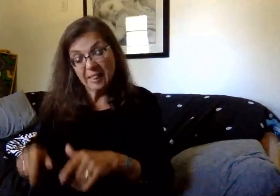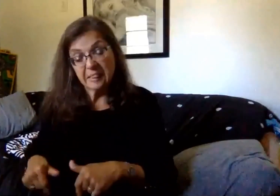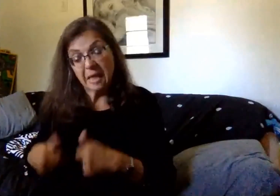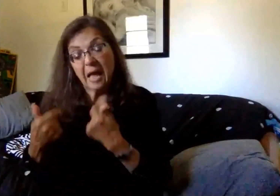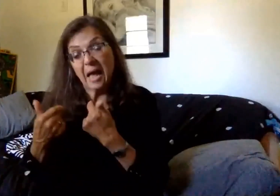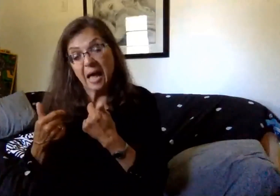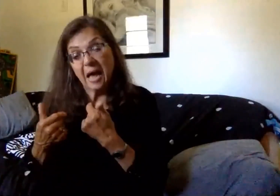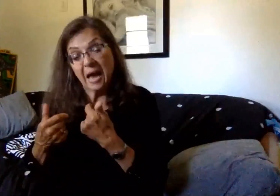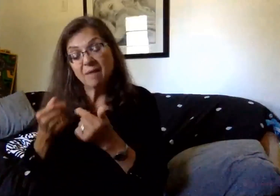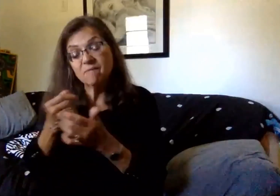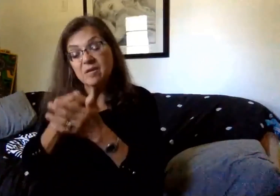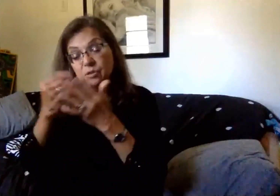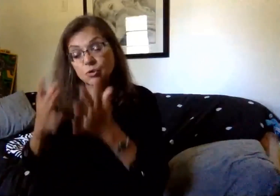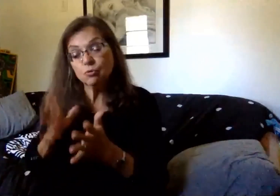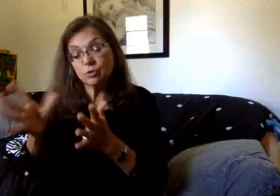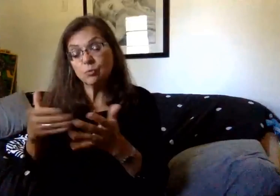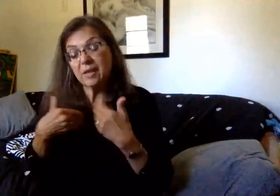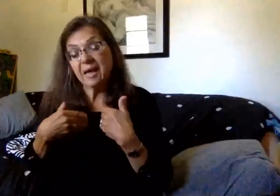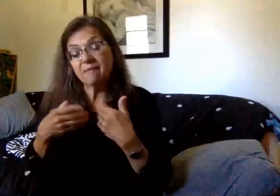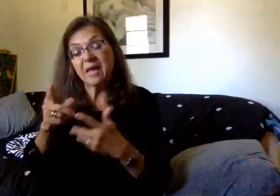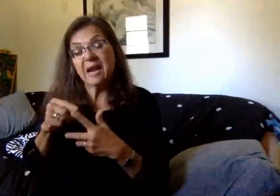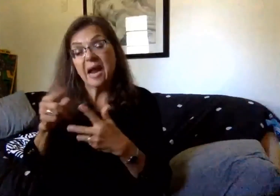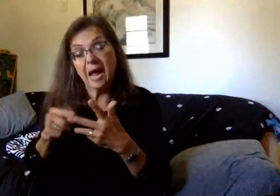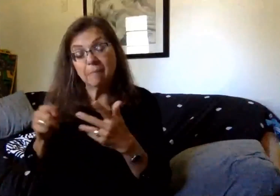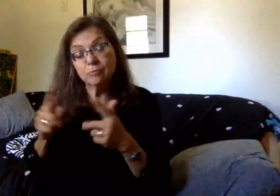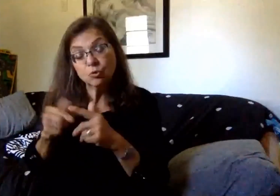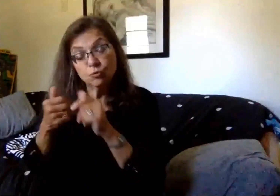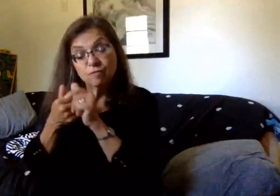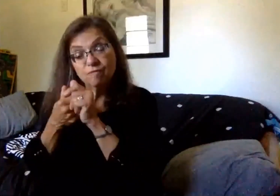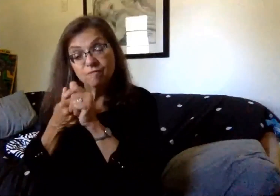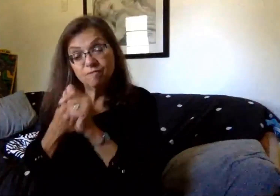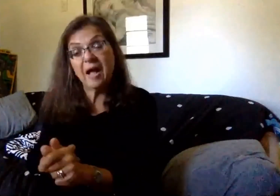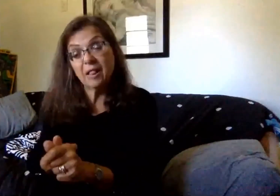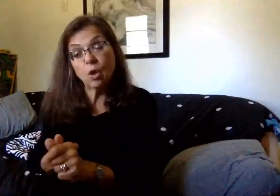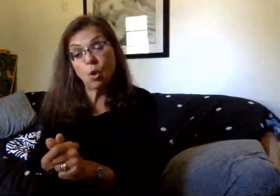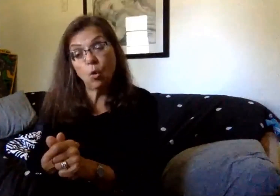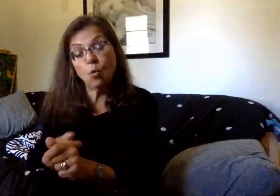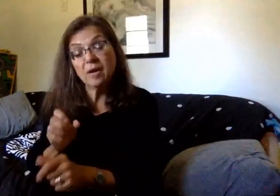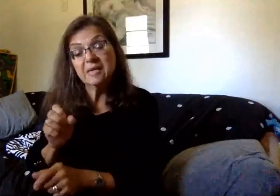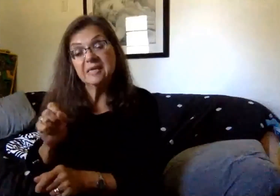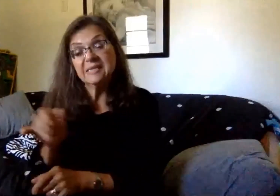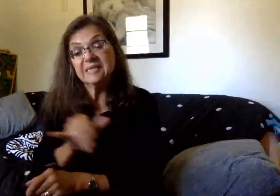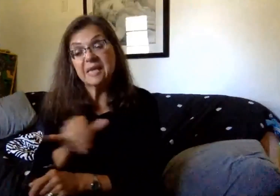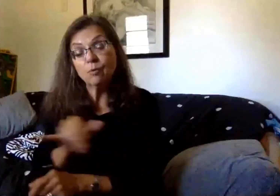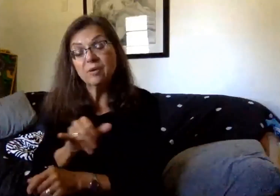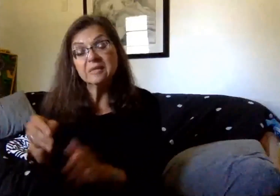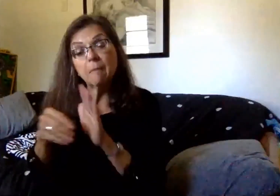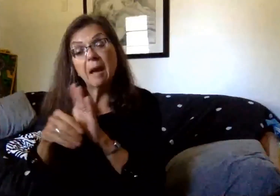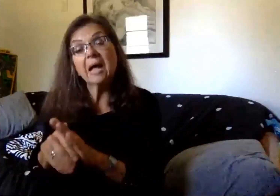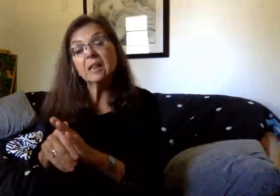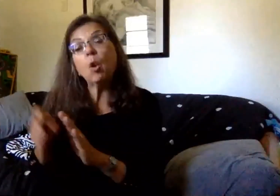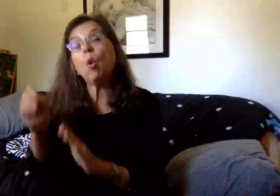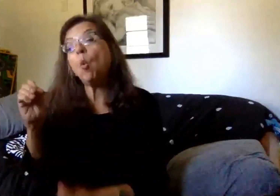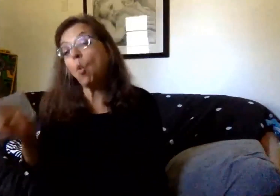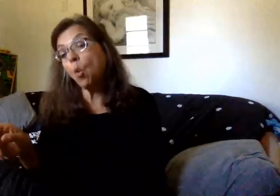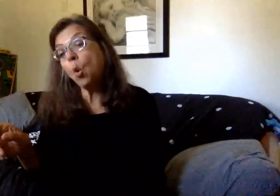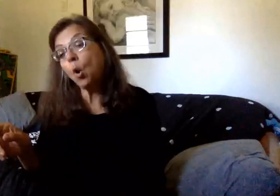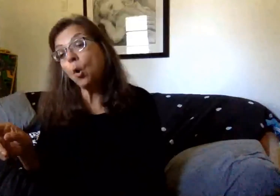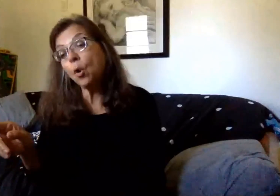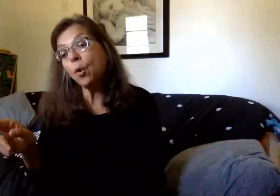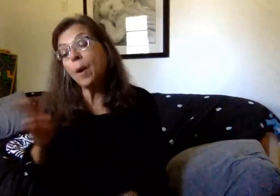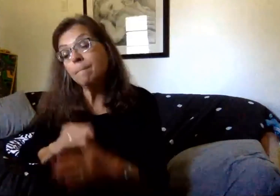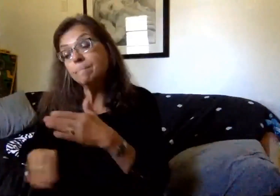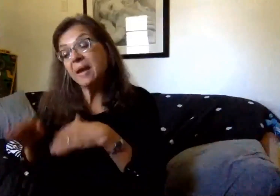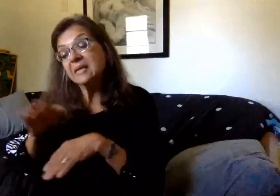students will have that option either to follow through a synchronous model or, based on